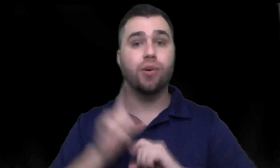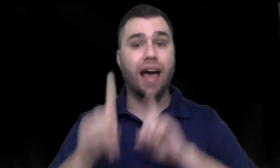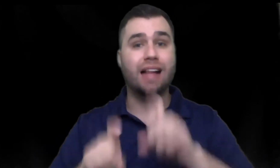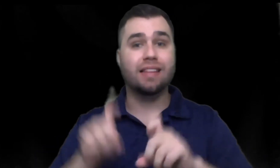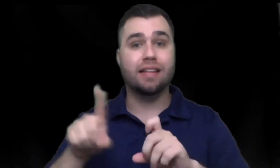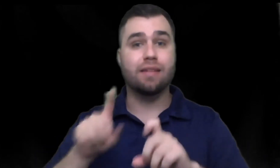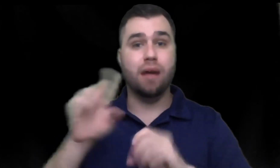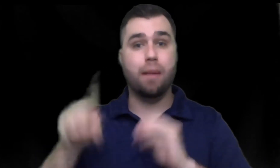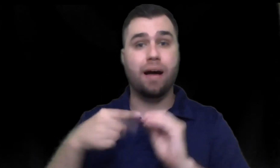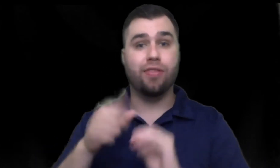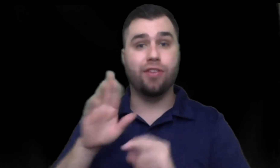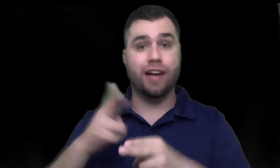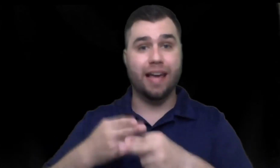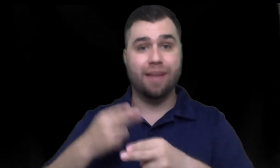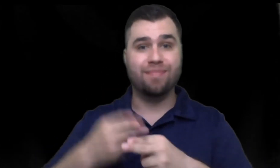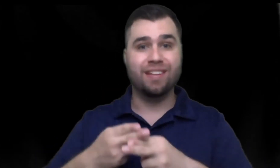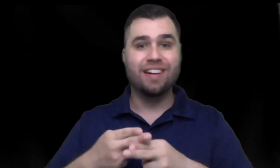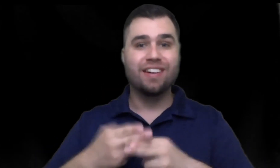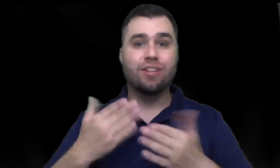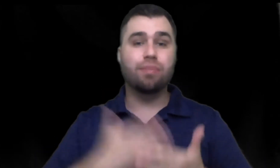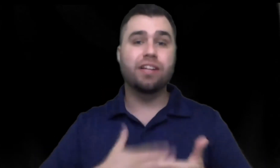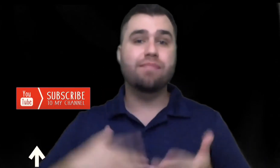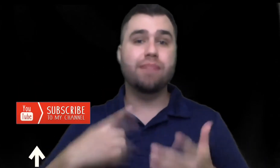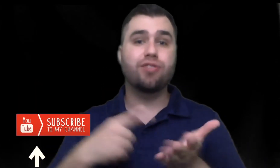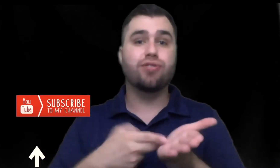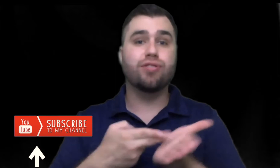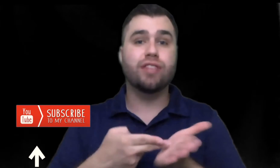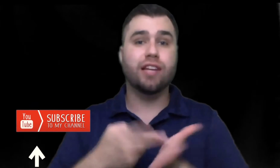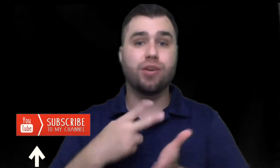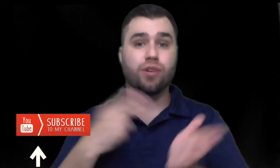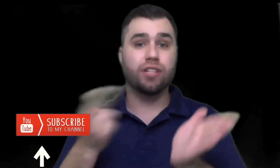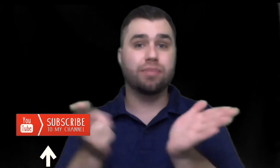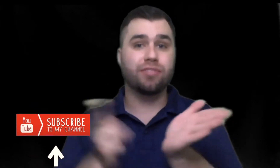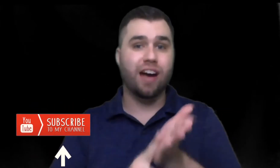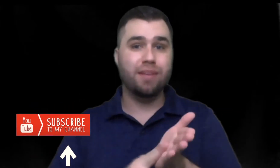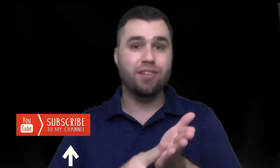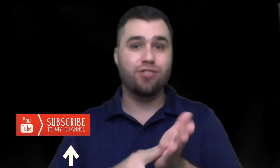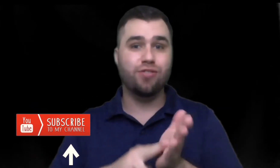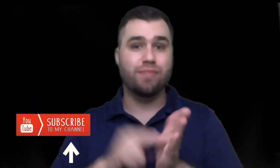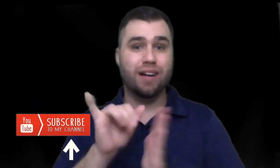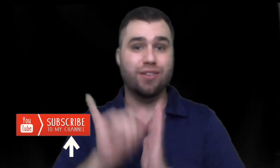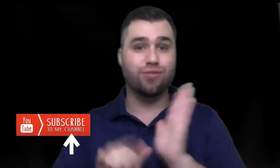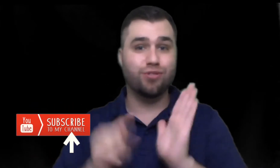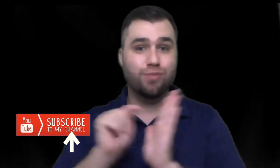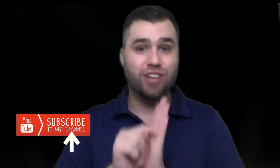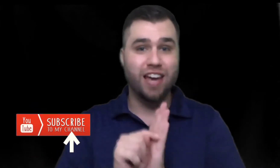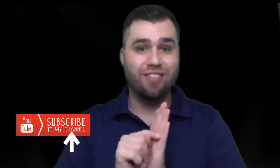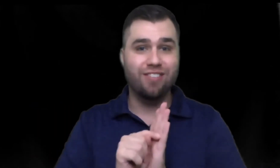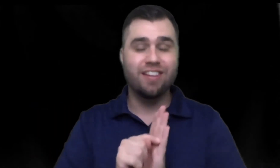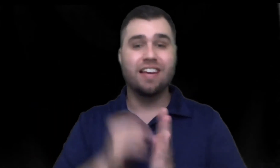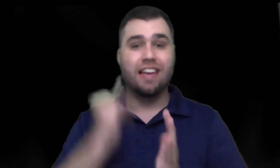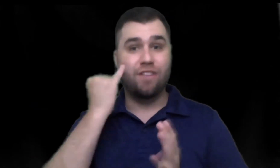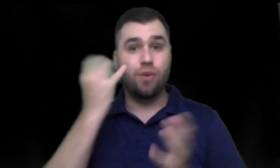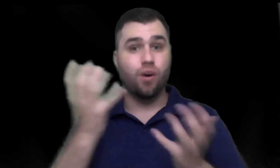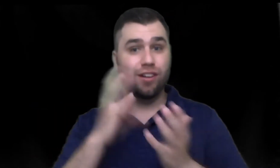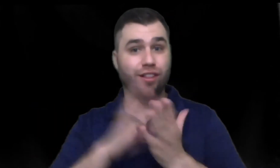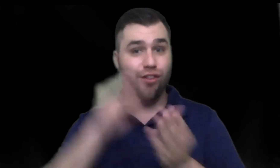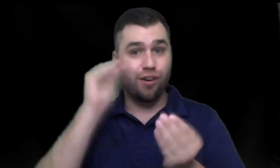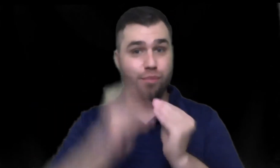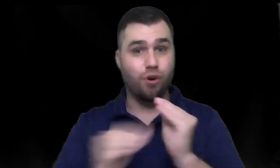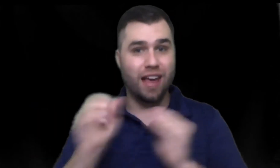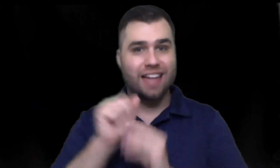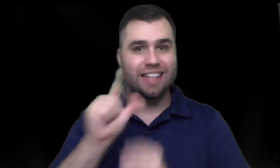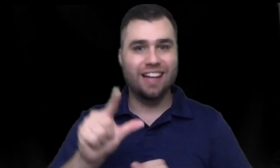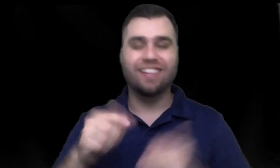how to ask them about their name so please make sure that you are subscribing to my youtube channel if you want to